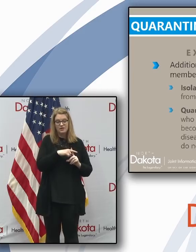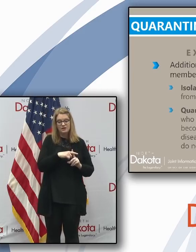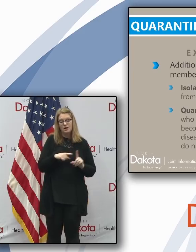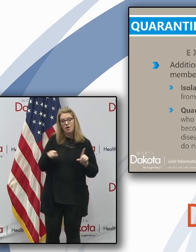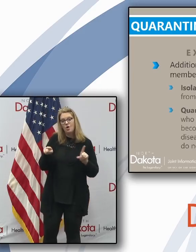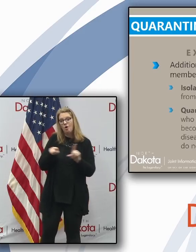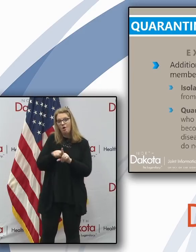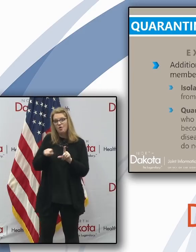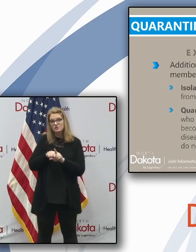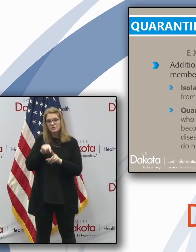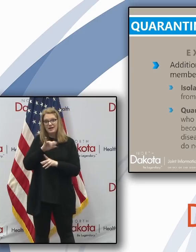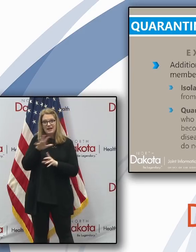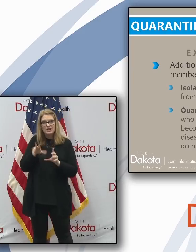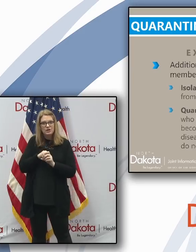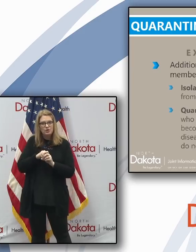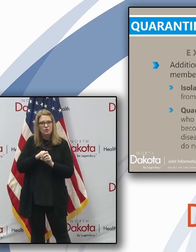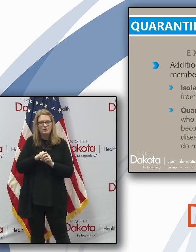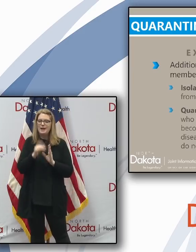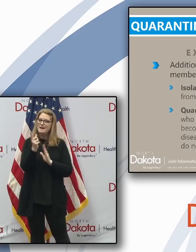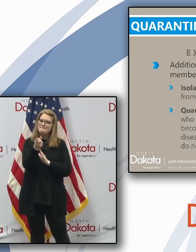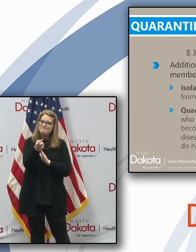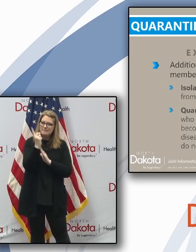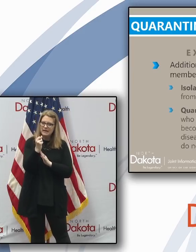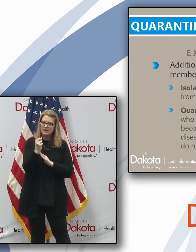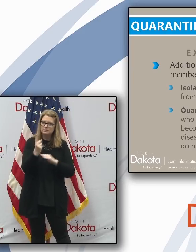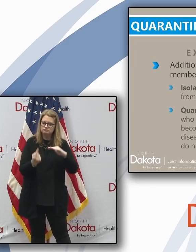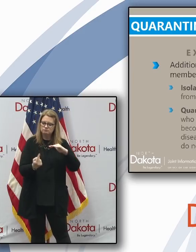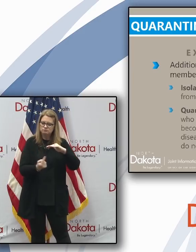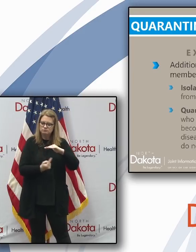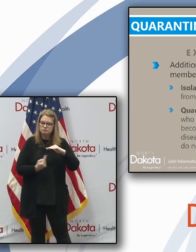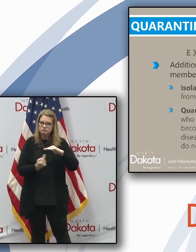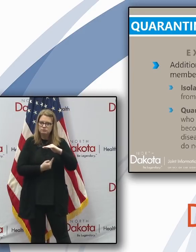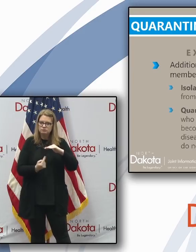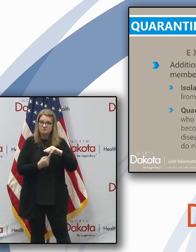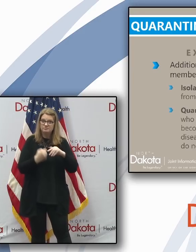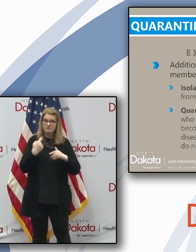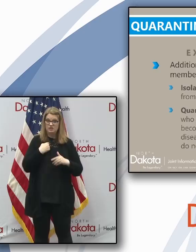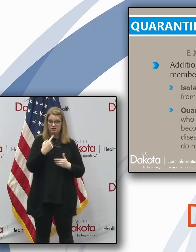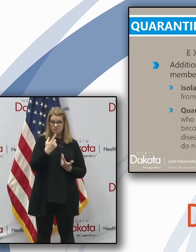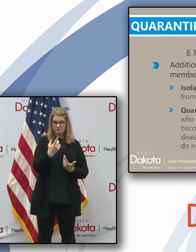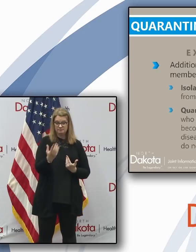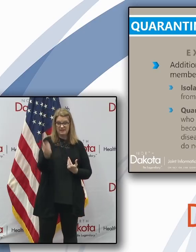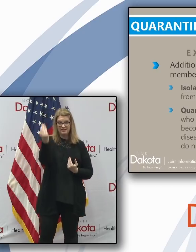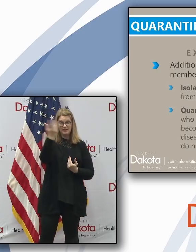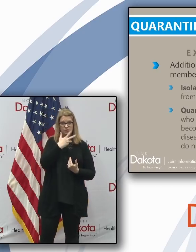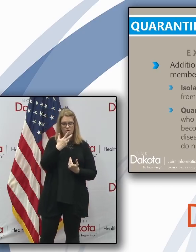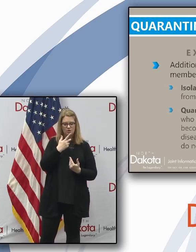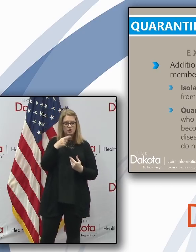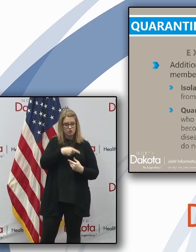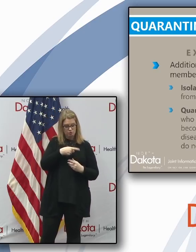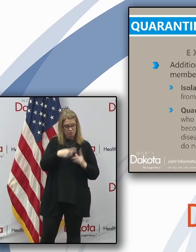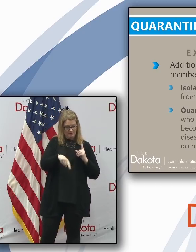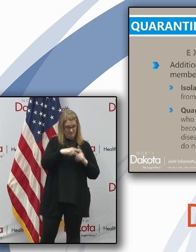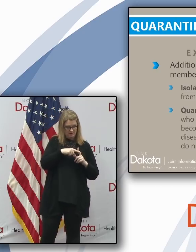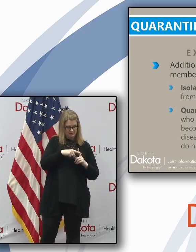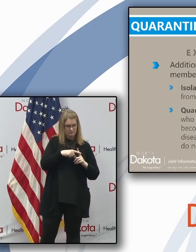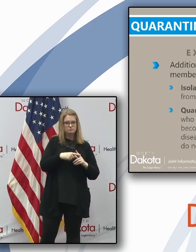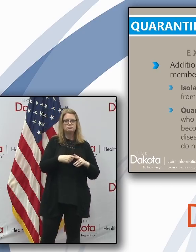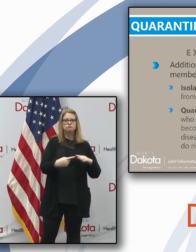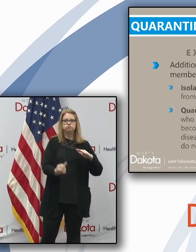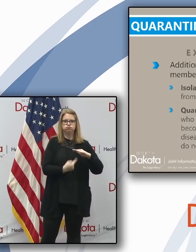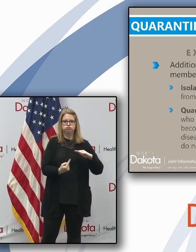include immediate isolation upon notification for at least seven days